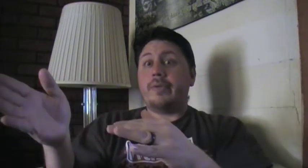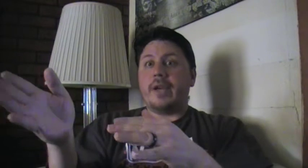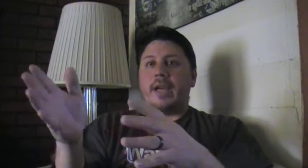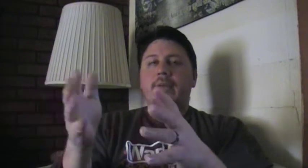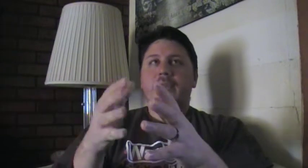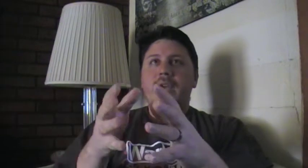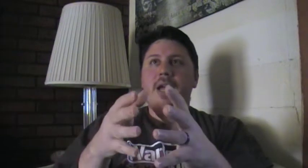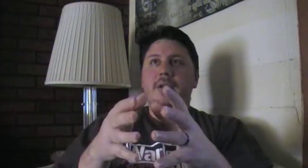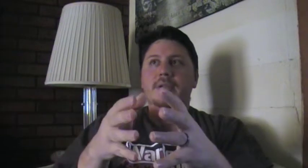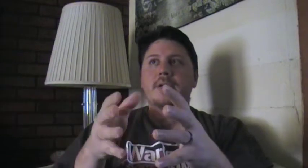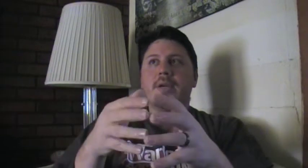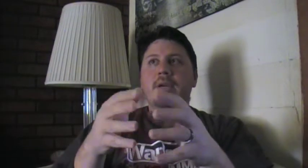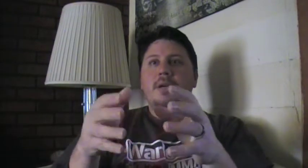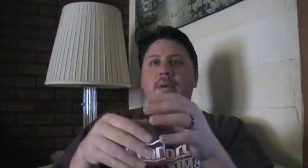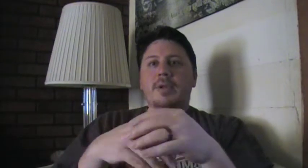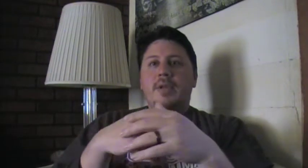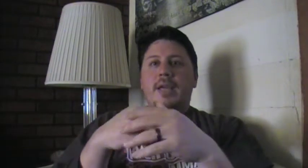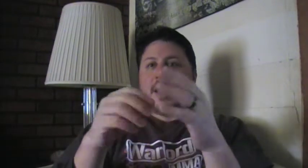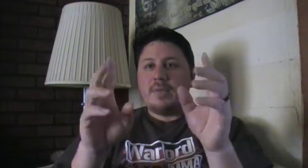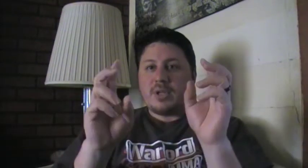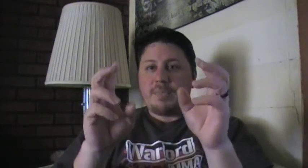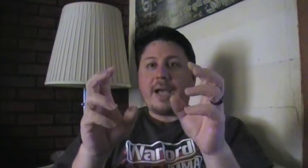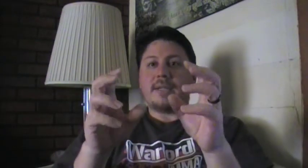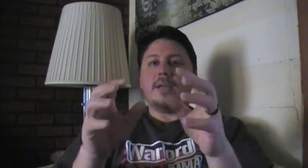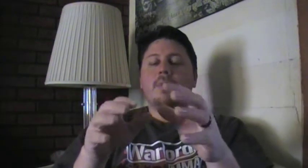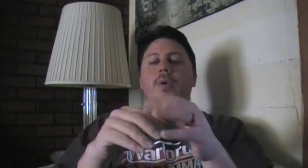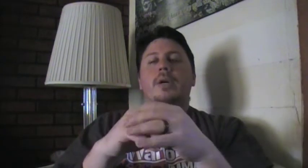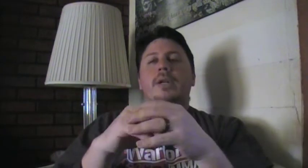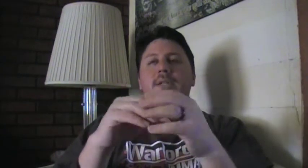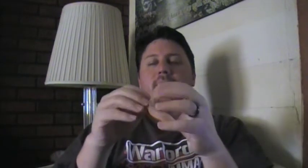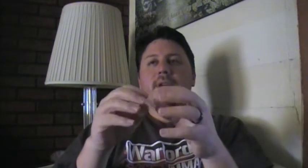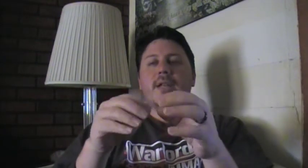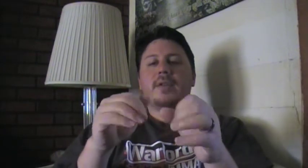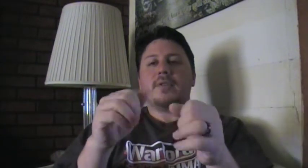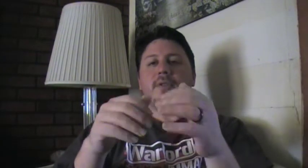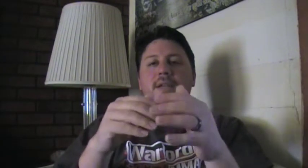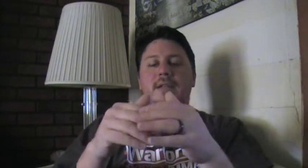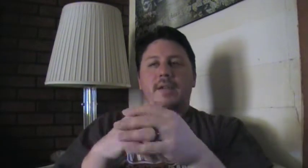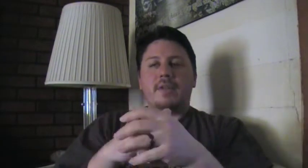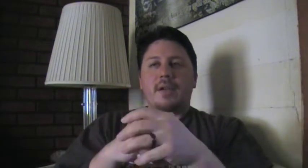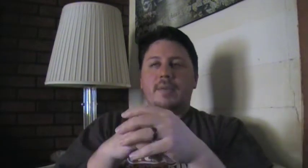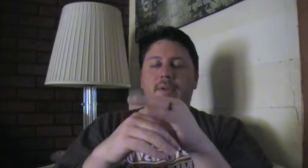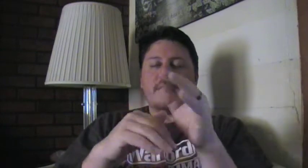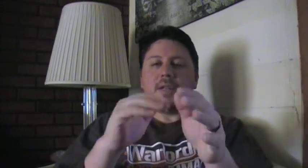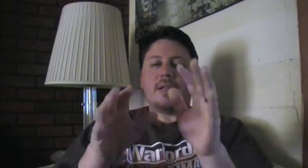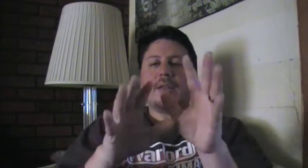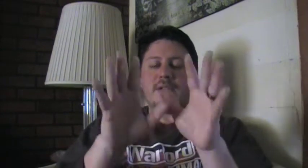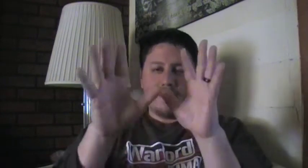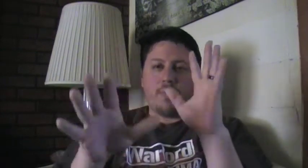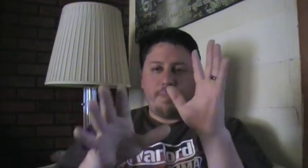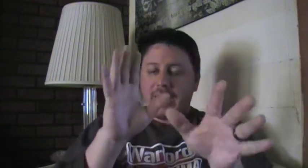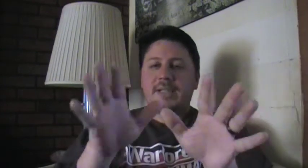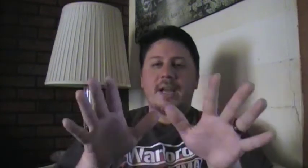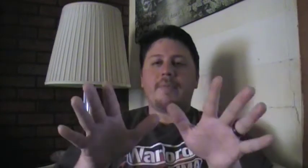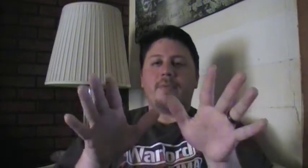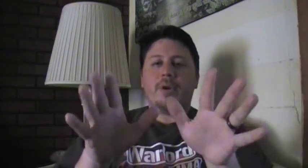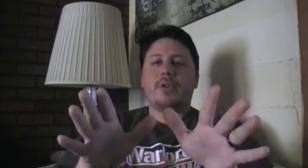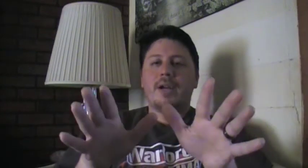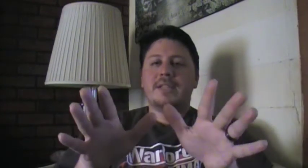and changed. I mean, they can't wear spikes anymore and stuff like that. There are certain things that they've done. I mean, there's some big type of weird, crazy